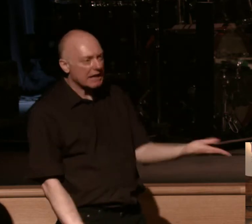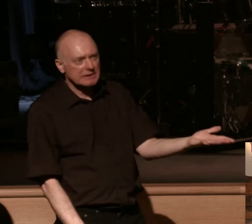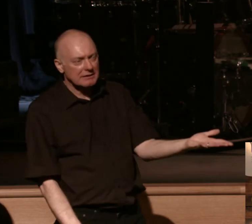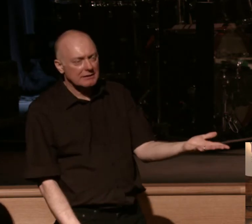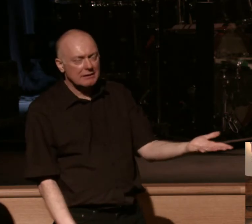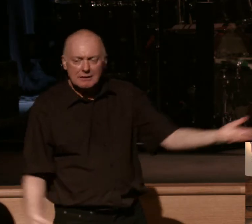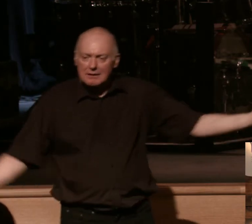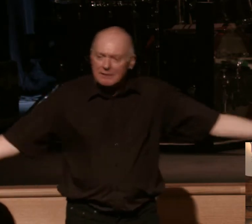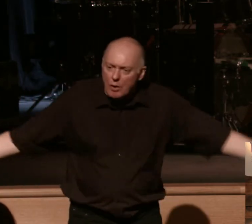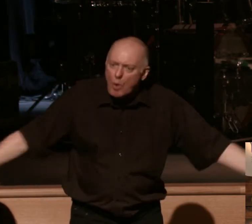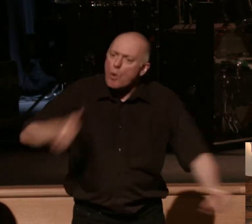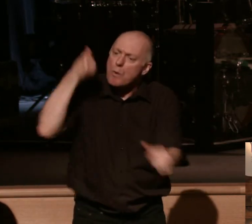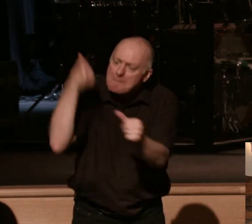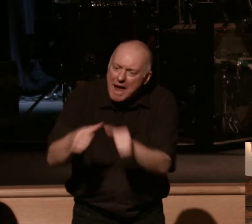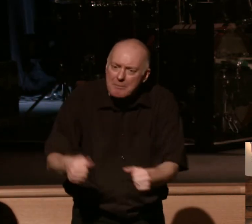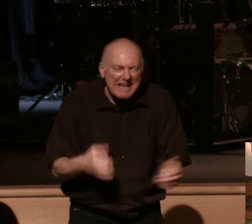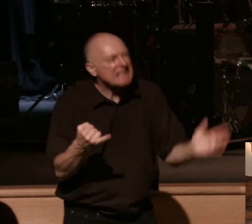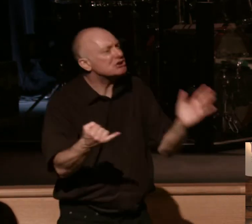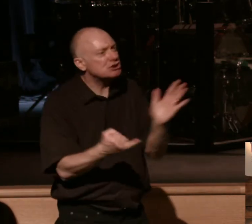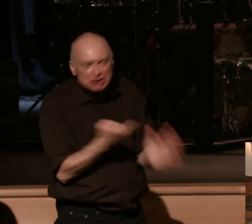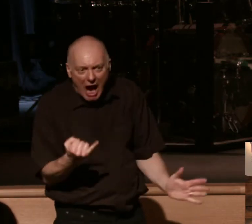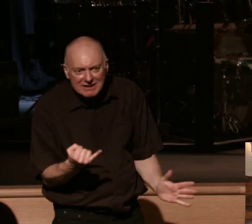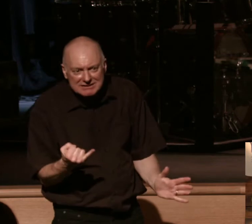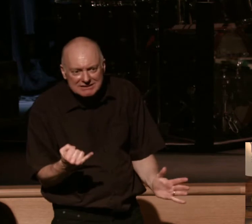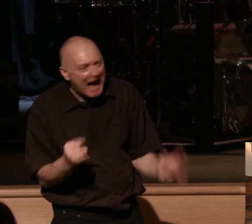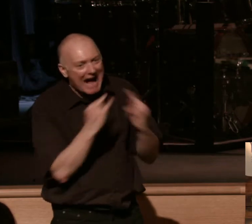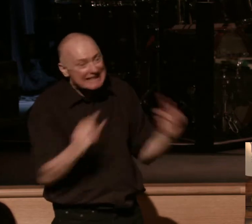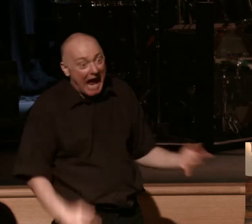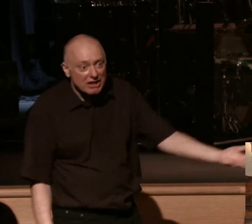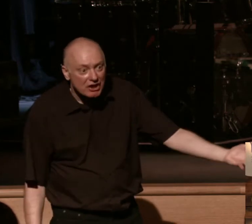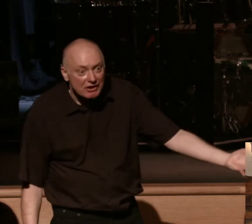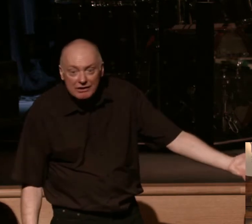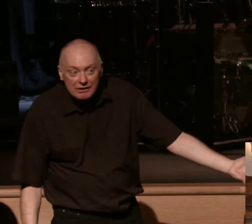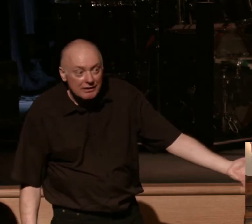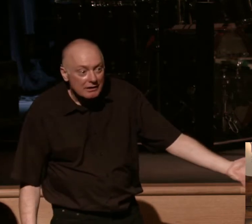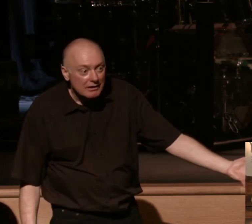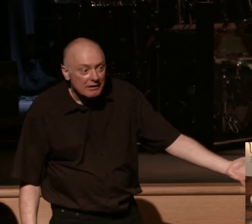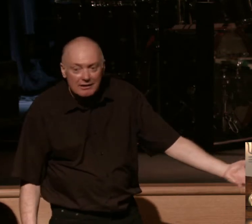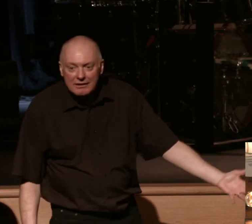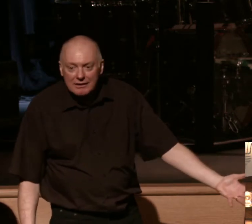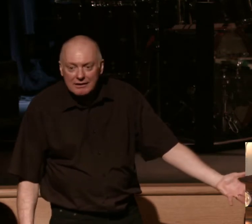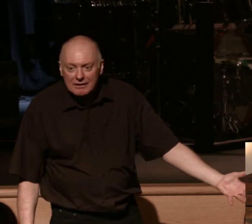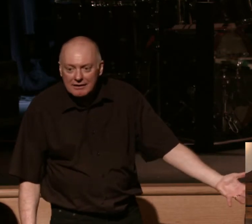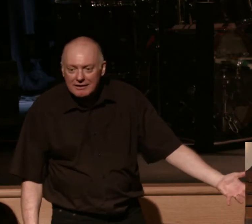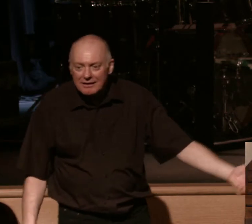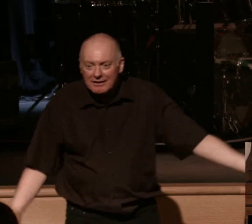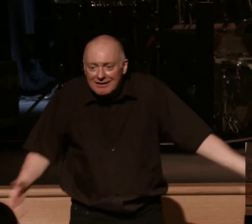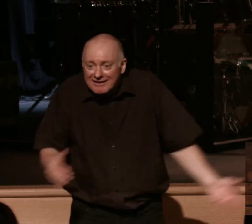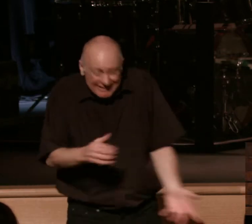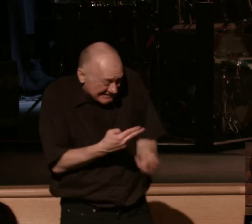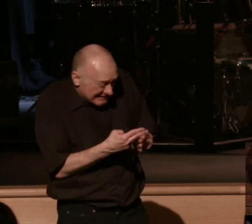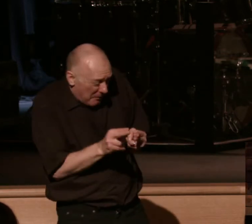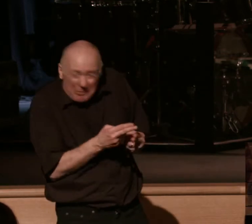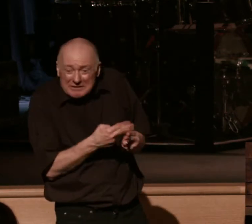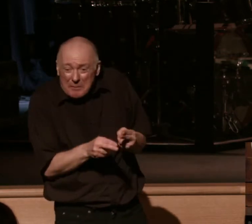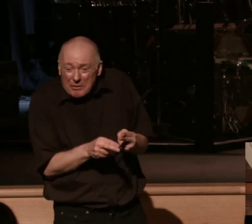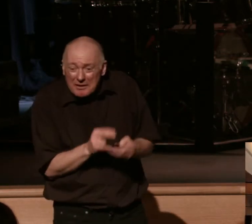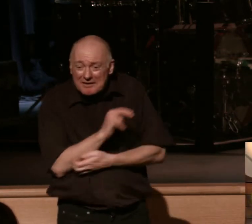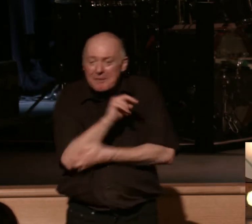of God, let's remember, it's just a tent. It's not going to be around for very long. Let's get a picture of a tent here on the screen.